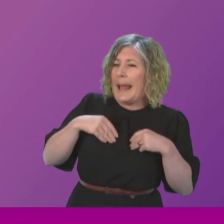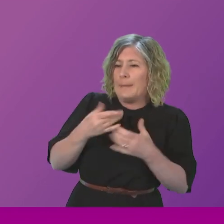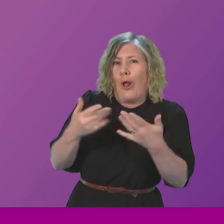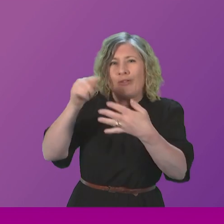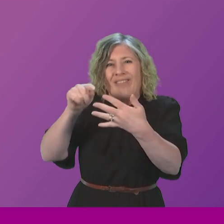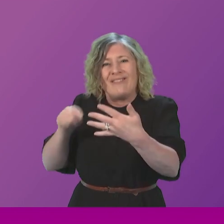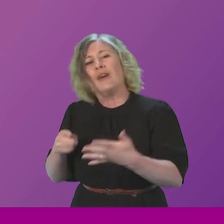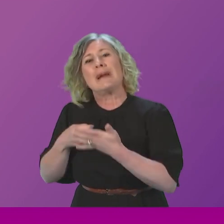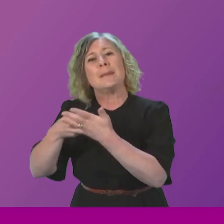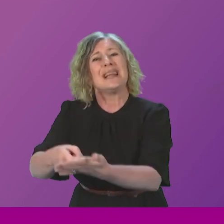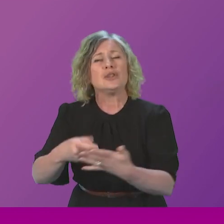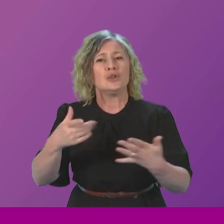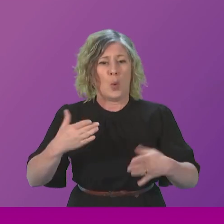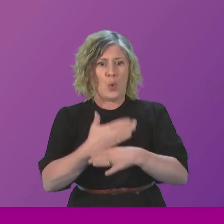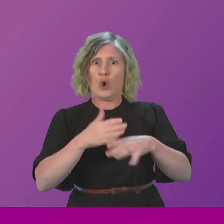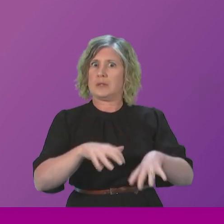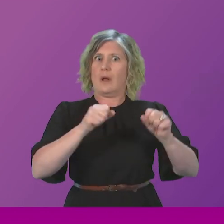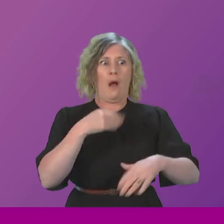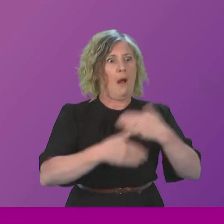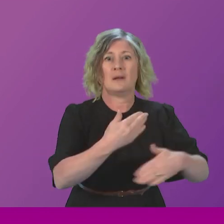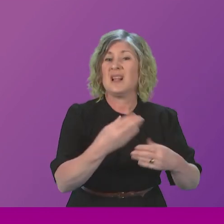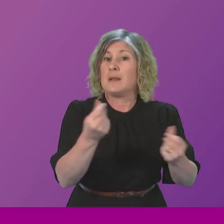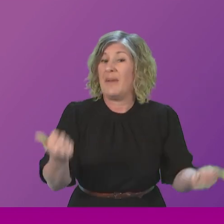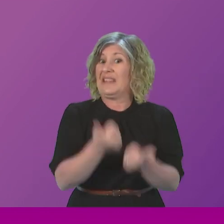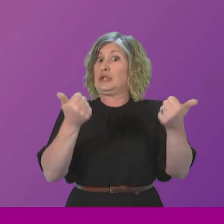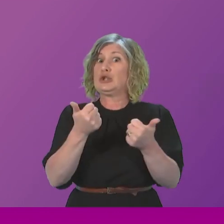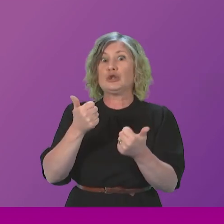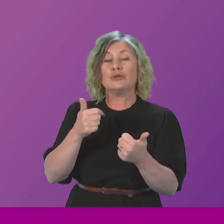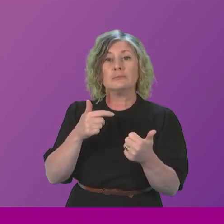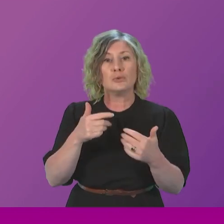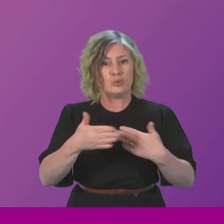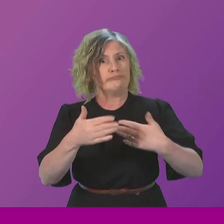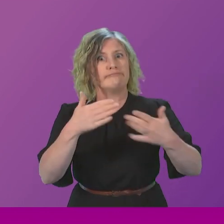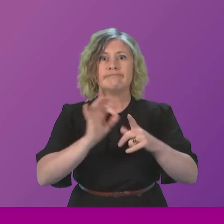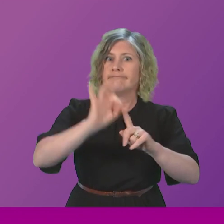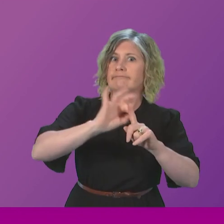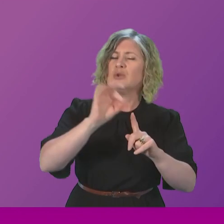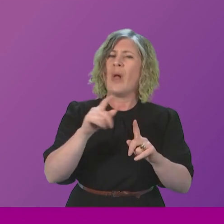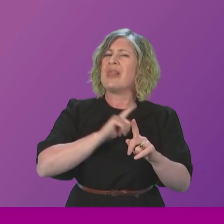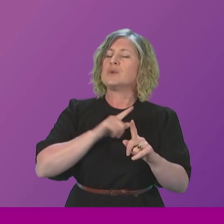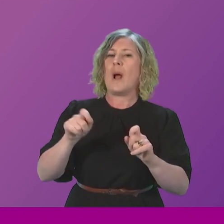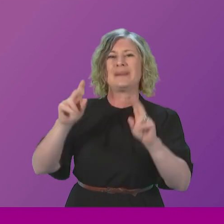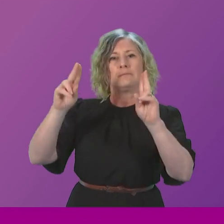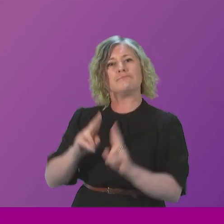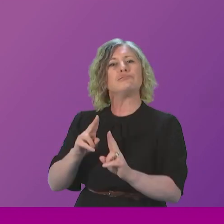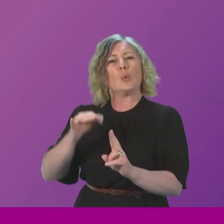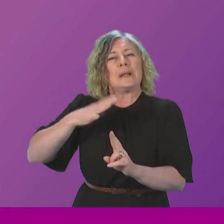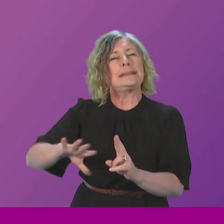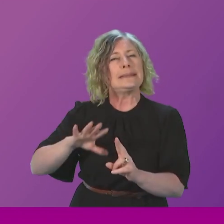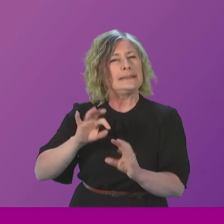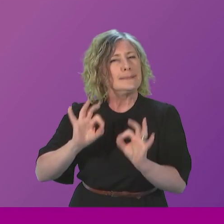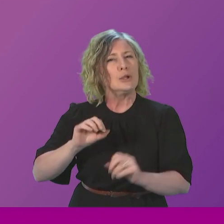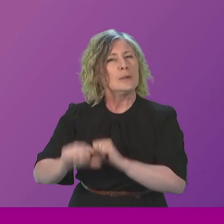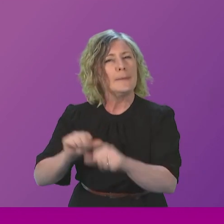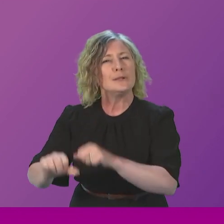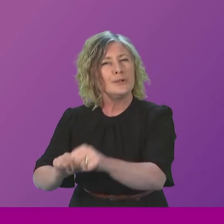also complete. And that is why decisions around de-escalation were made. In relation to patients